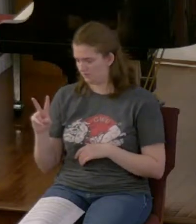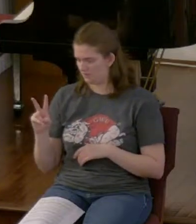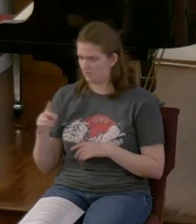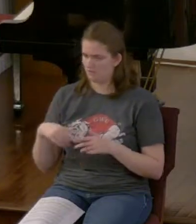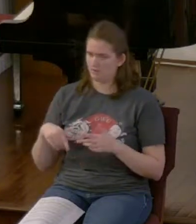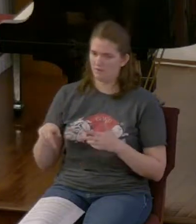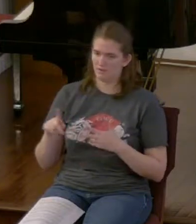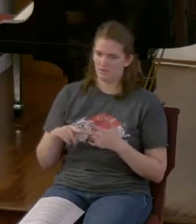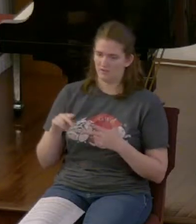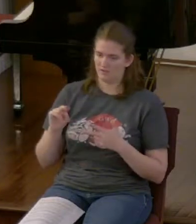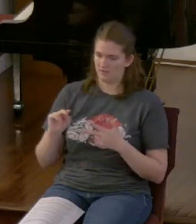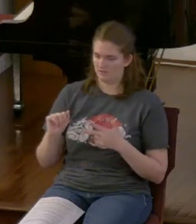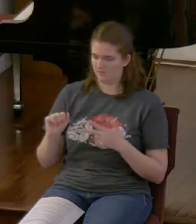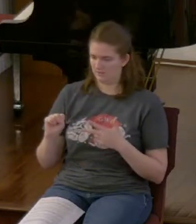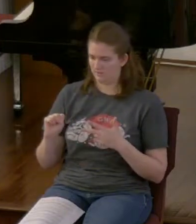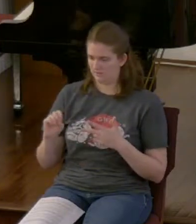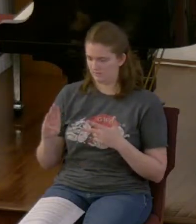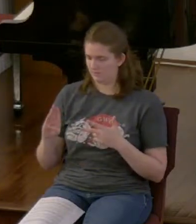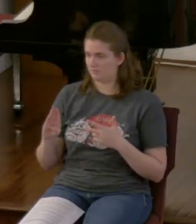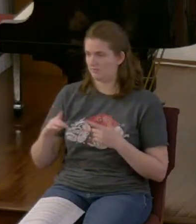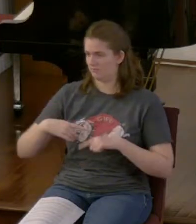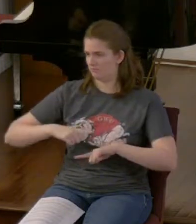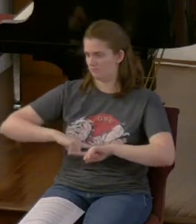NASB there are